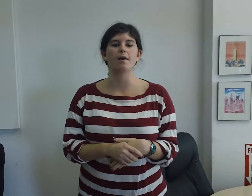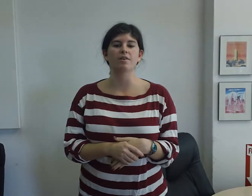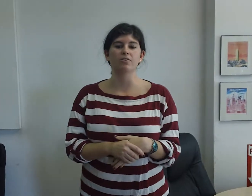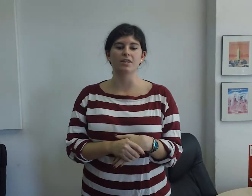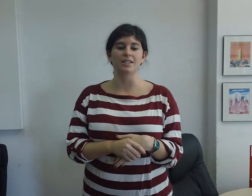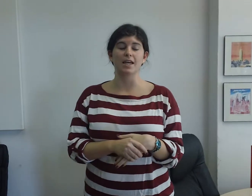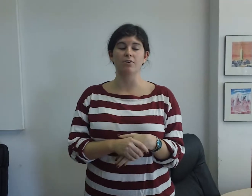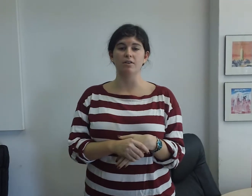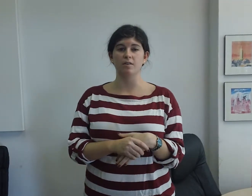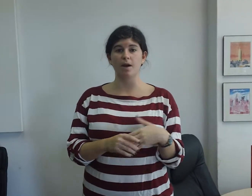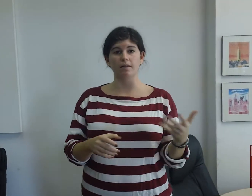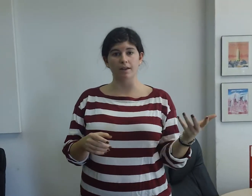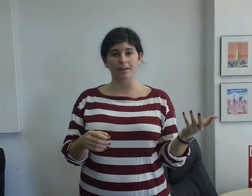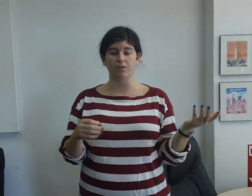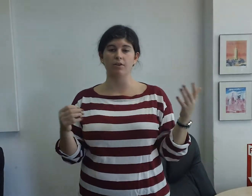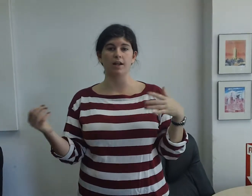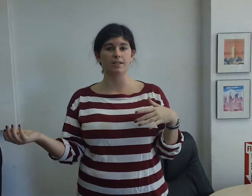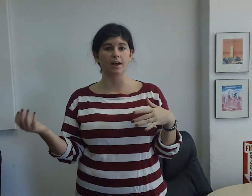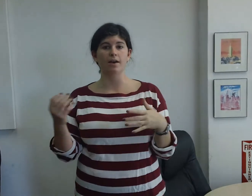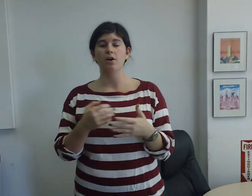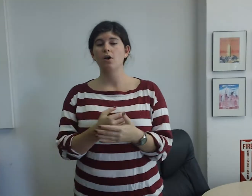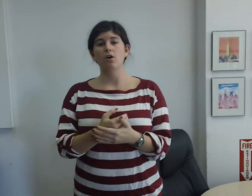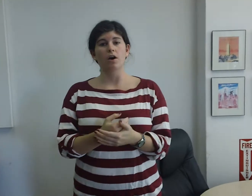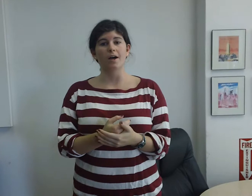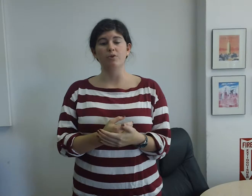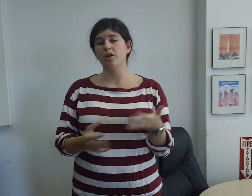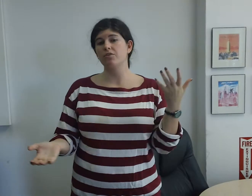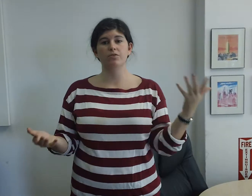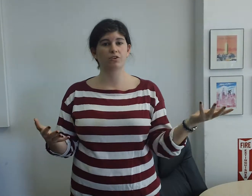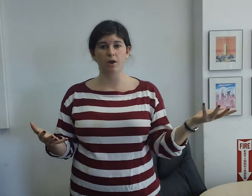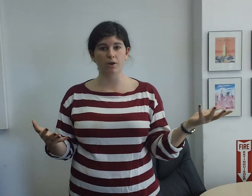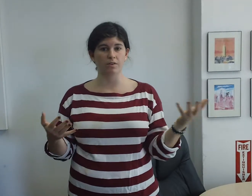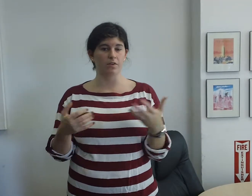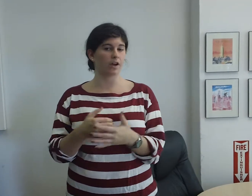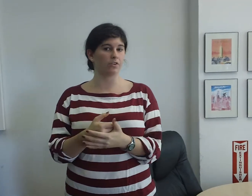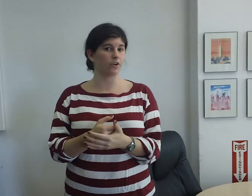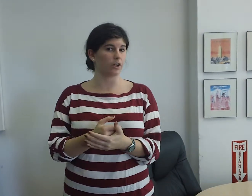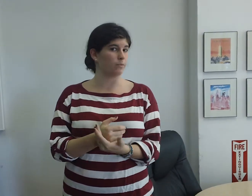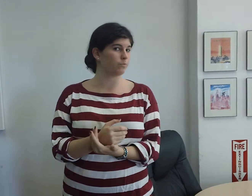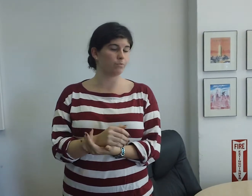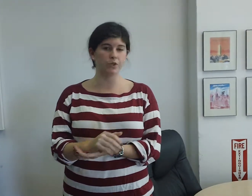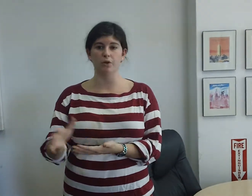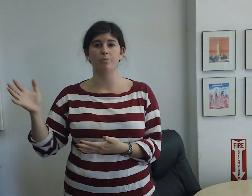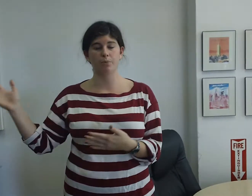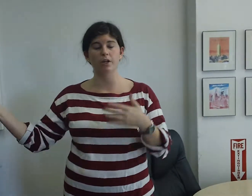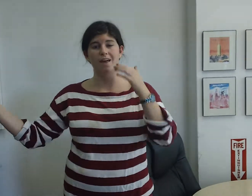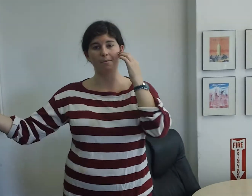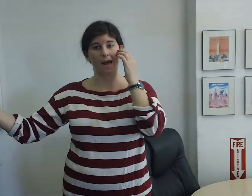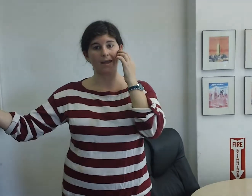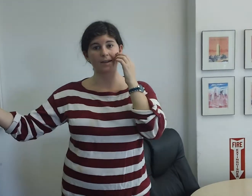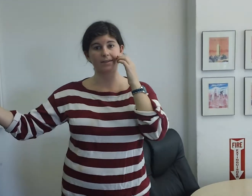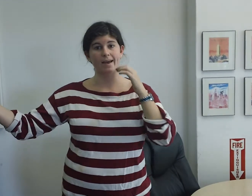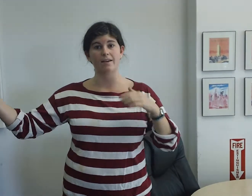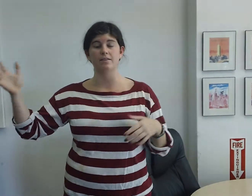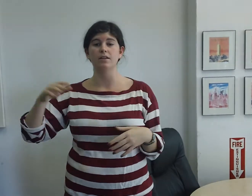And so I think that using SpiderLink is a great idea. You can also use QR codes as long as you're going to put in that back end side and